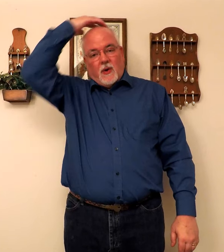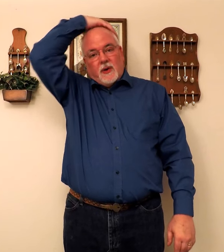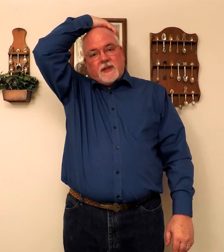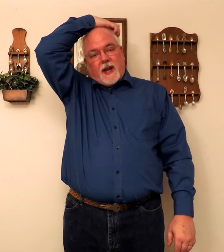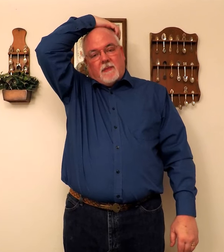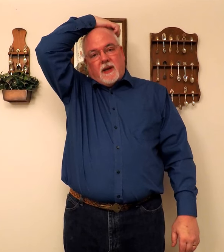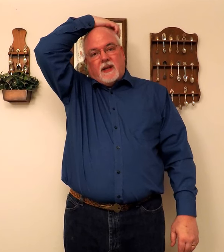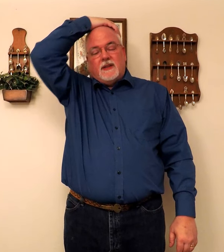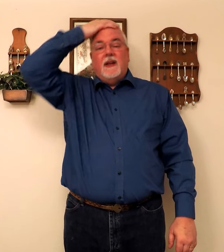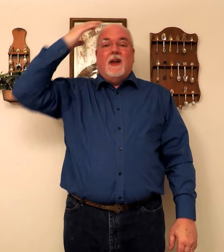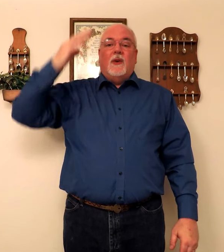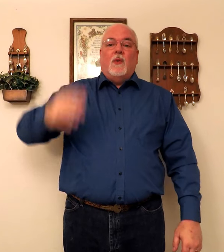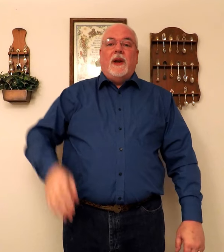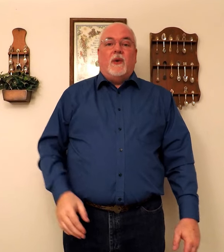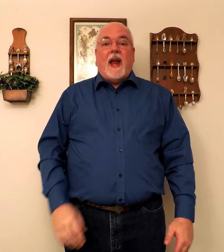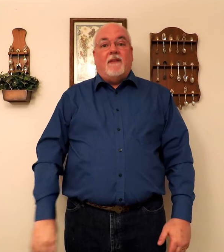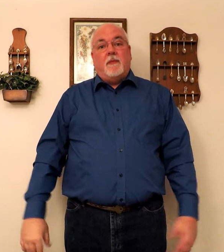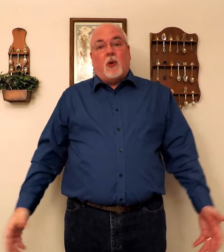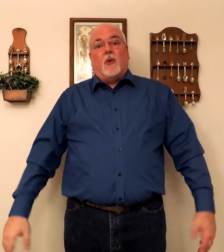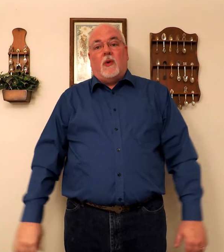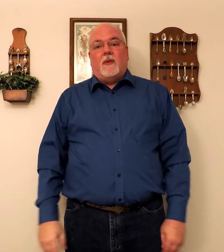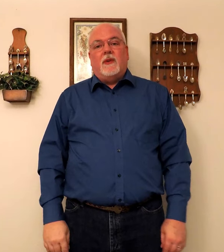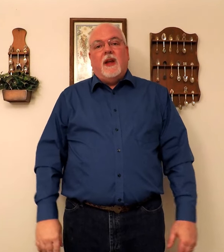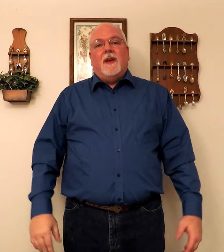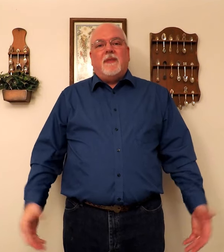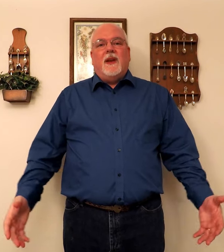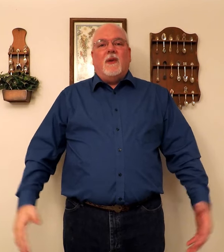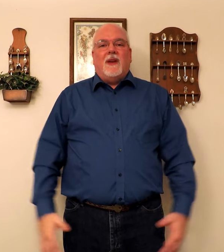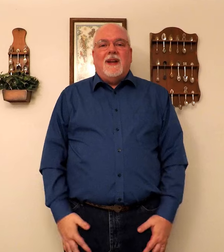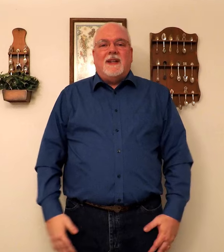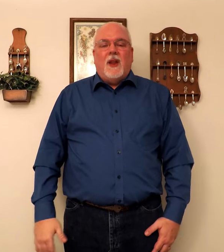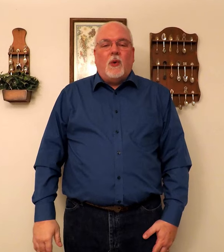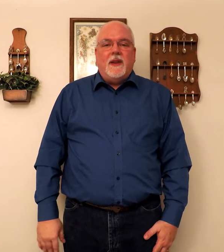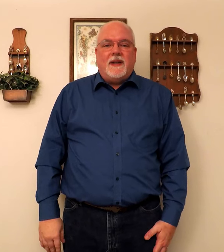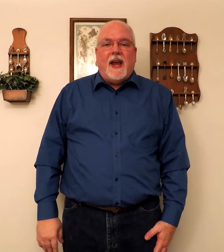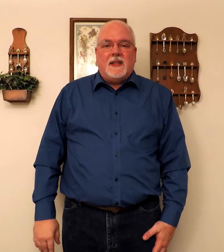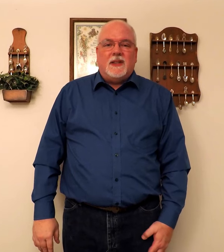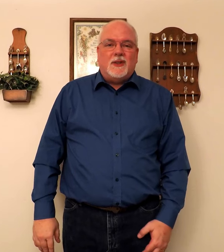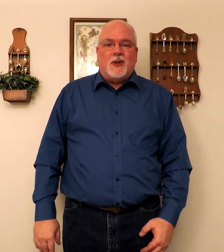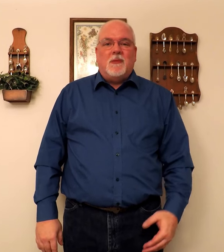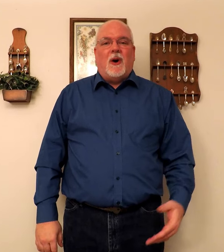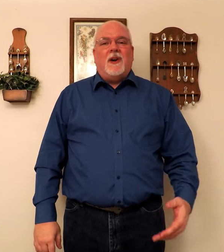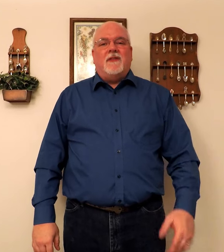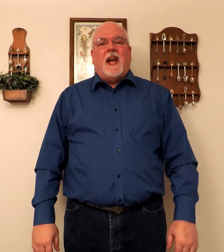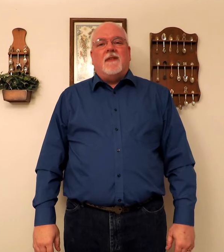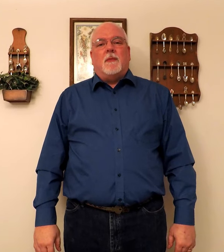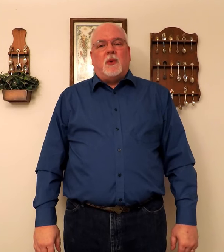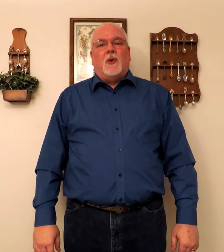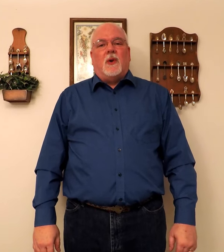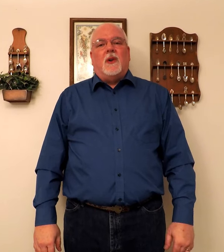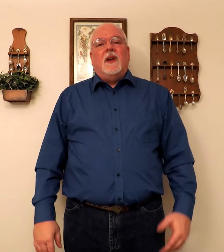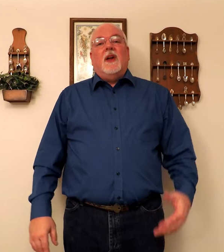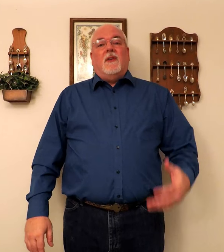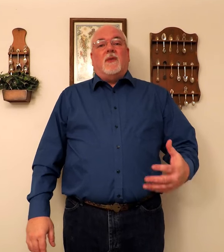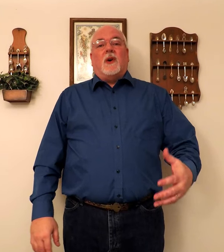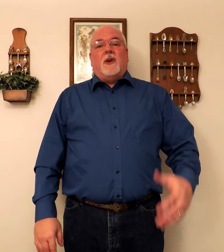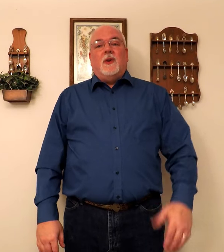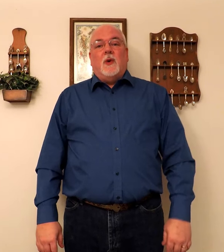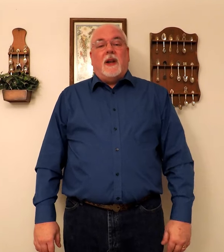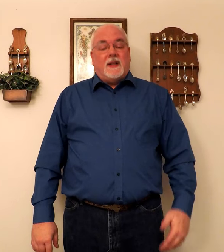notice that because we don't have a plural. You know, only the Texans are smart enough to have a plural for you. And